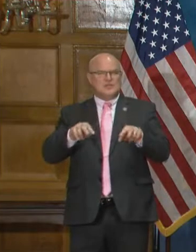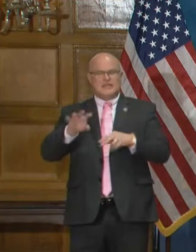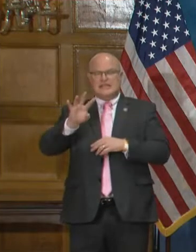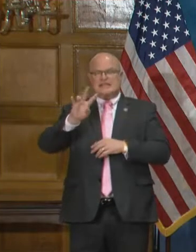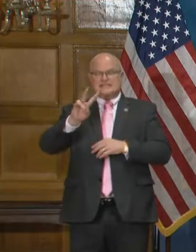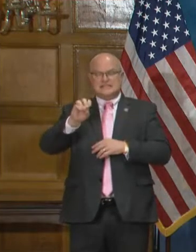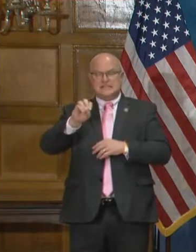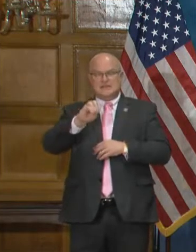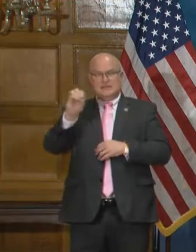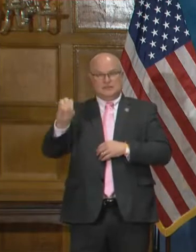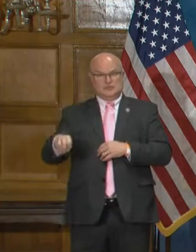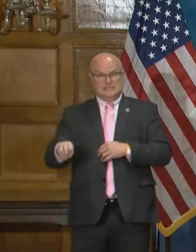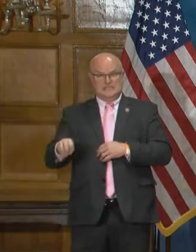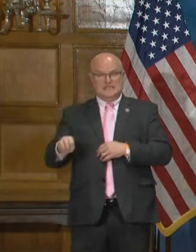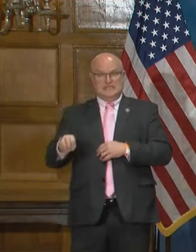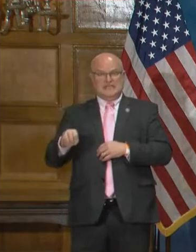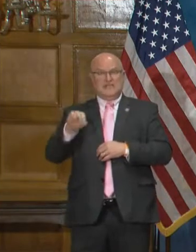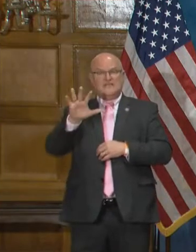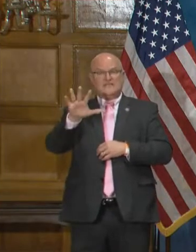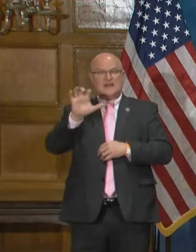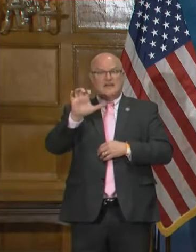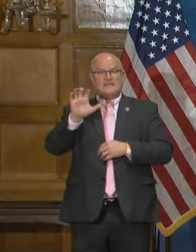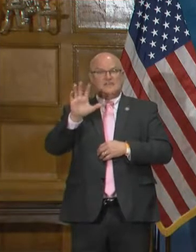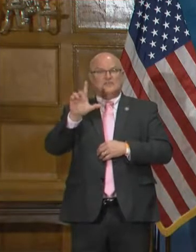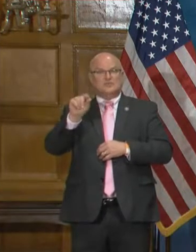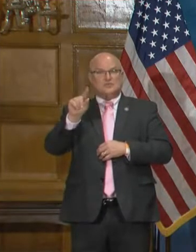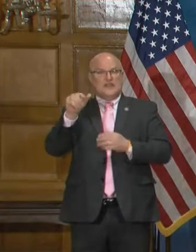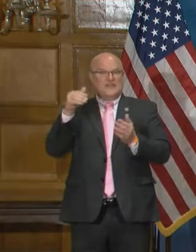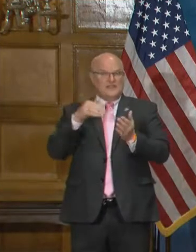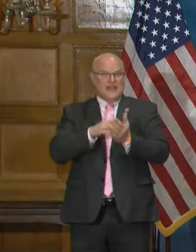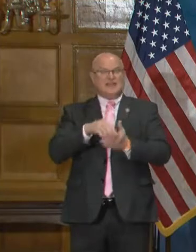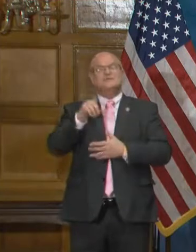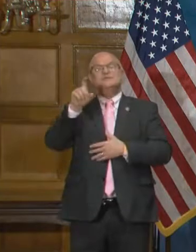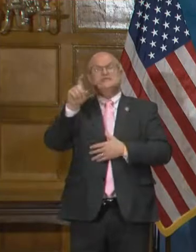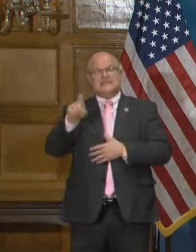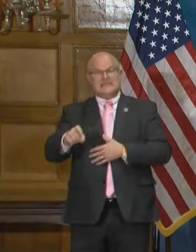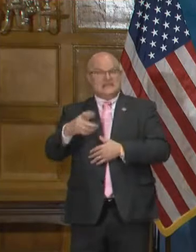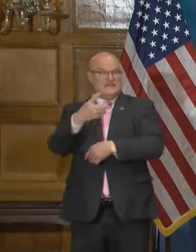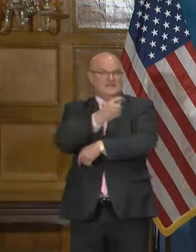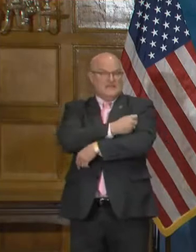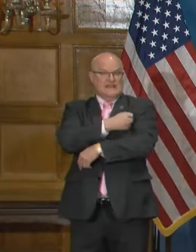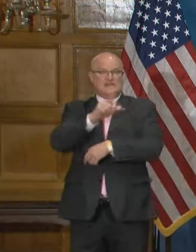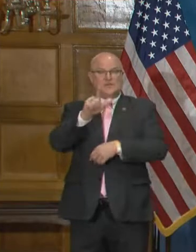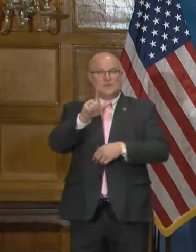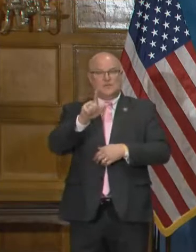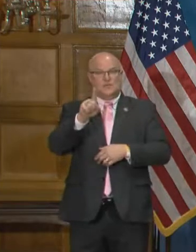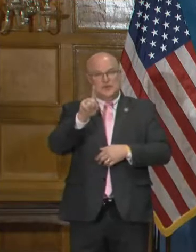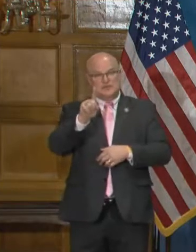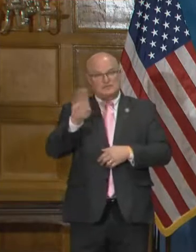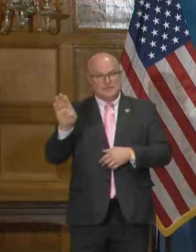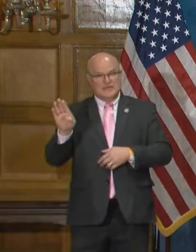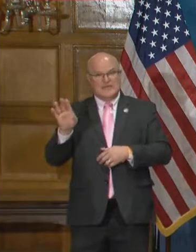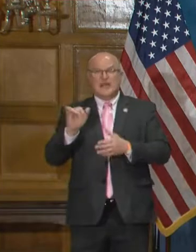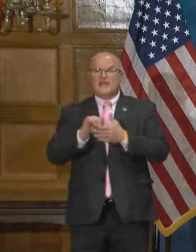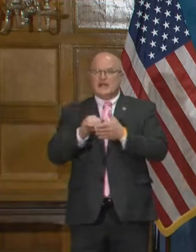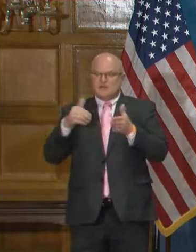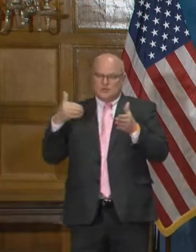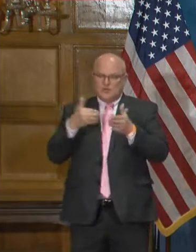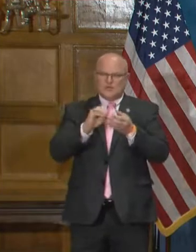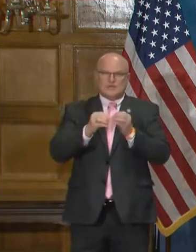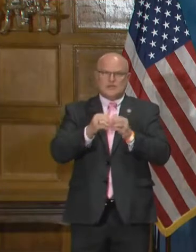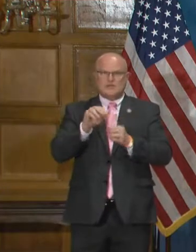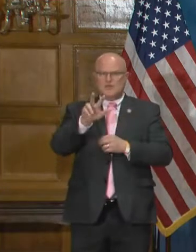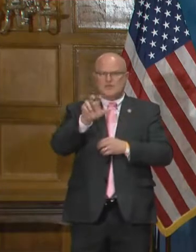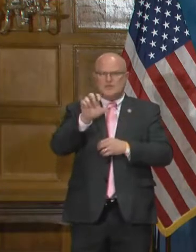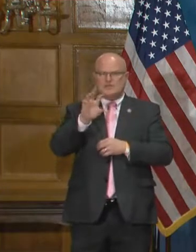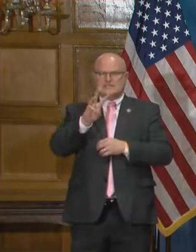70% of the 520,000 that we need to have vaccinated in 1b that's a closer number of